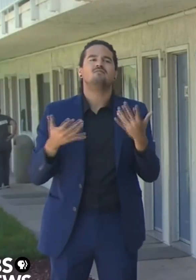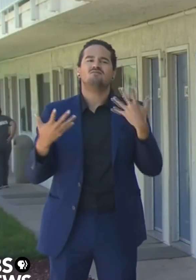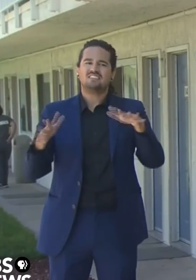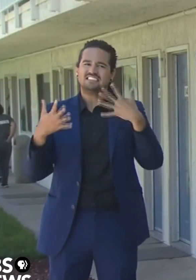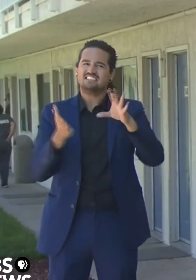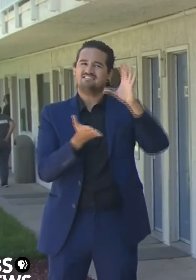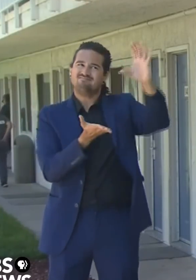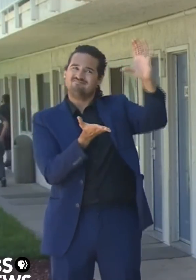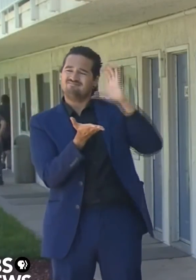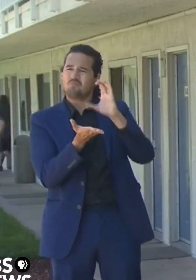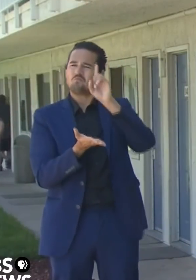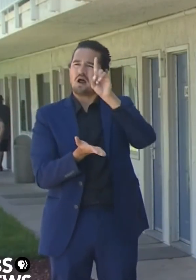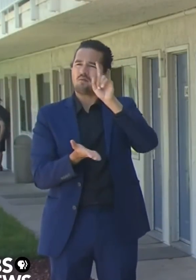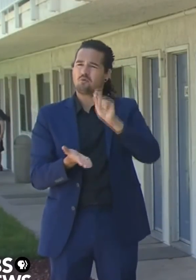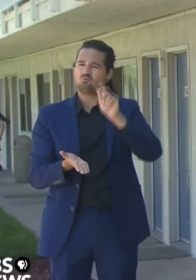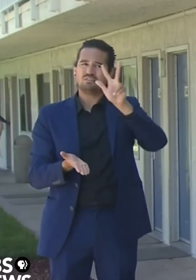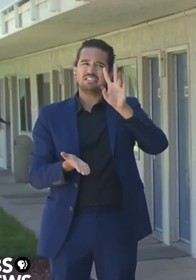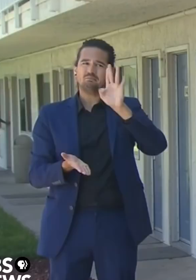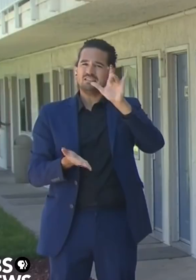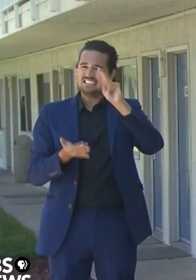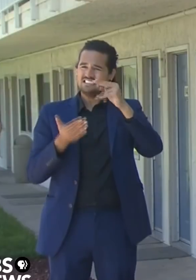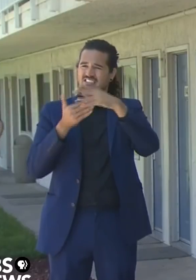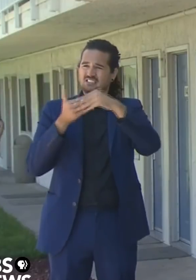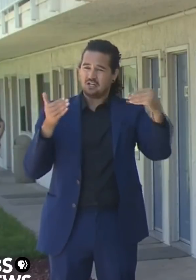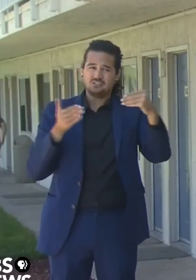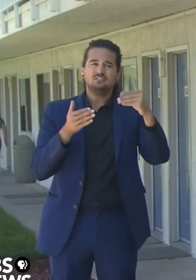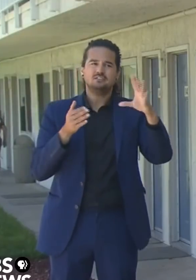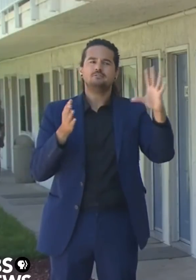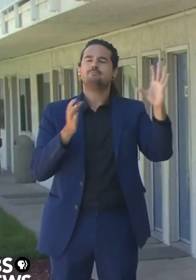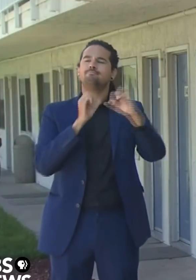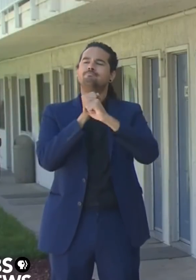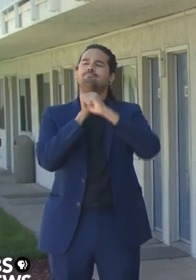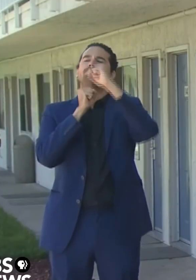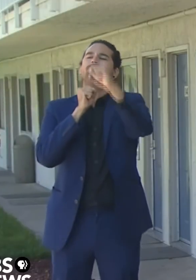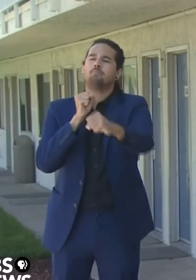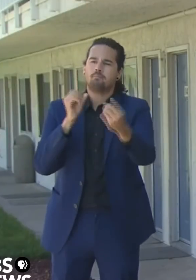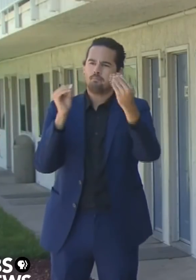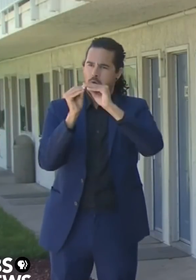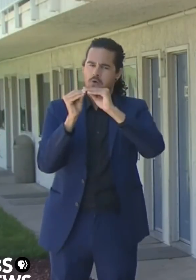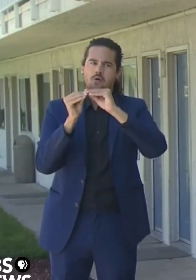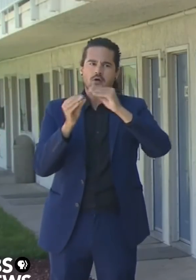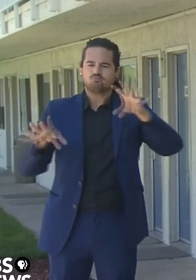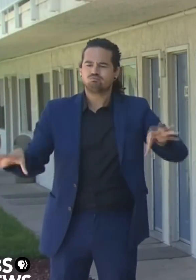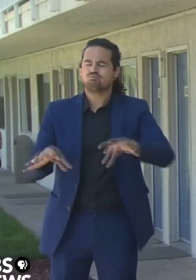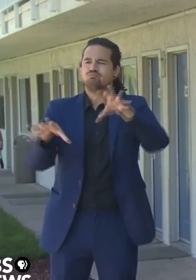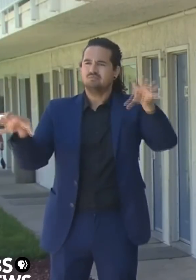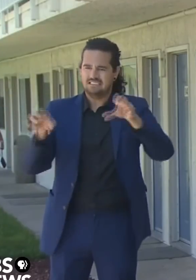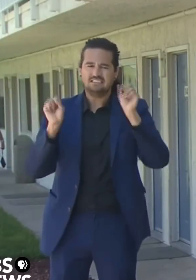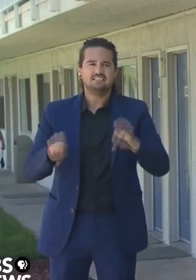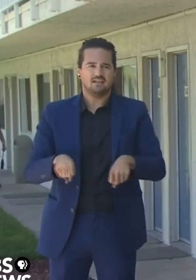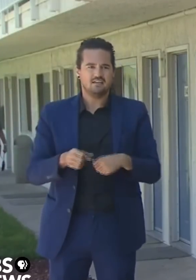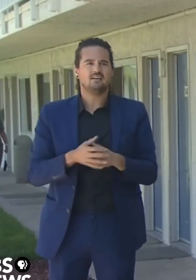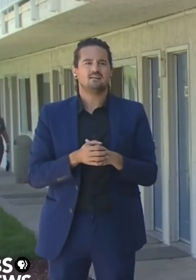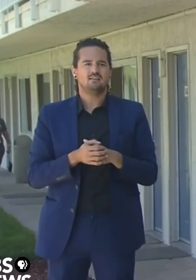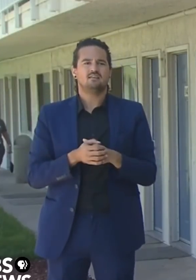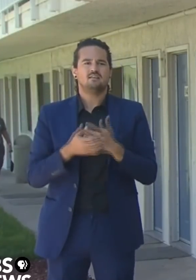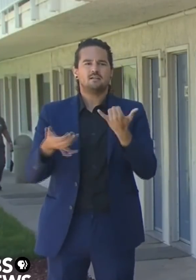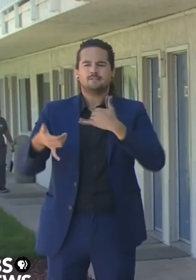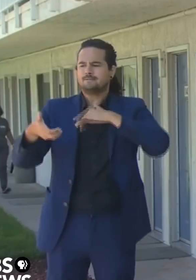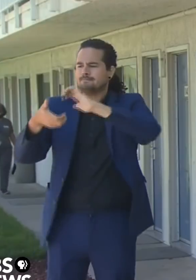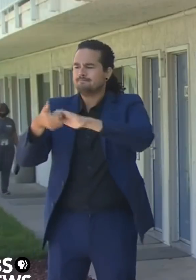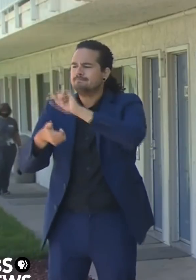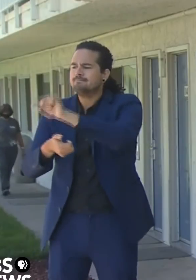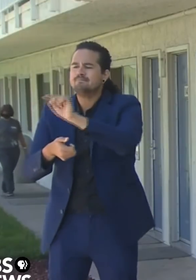the spirit and principle of this program. And we're looking forward to working with those counties that haven't participated